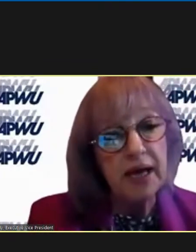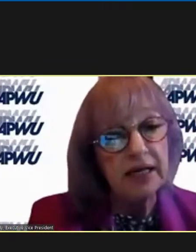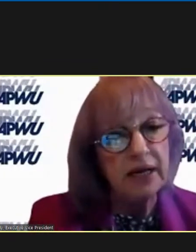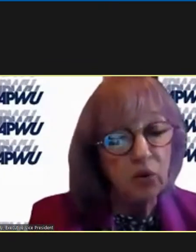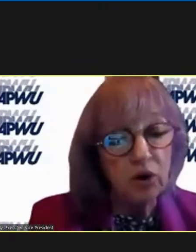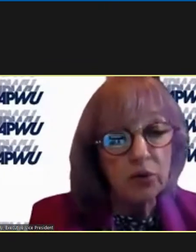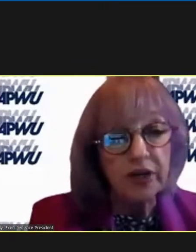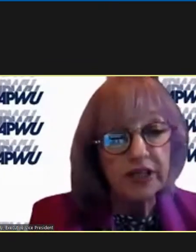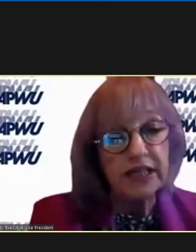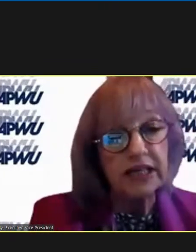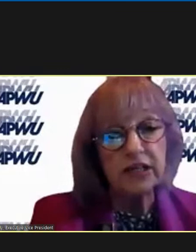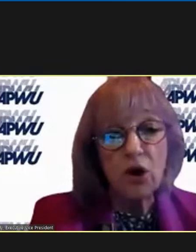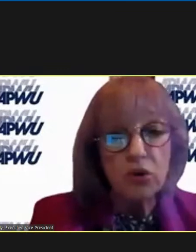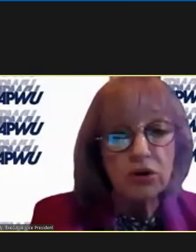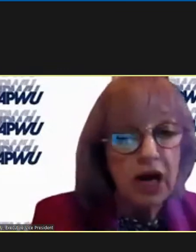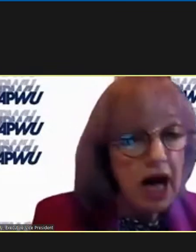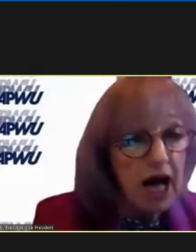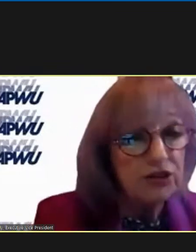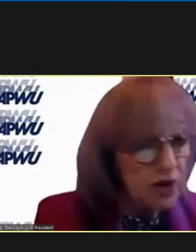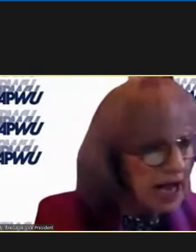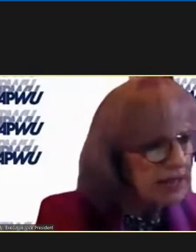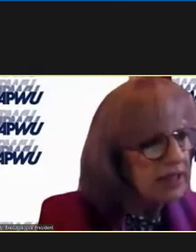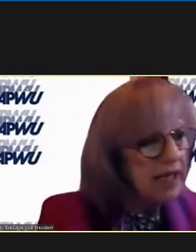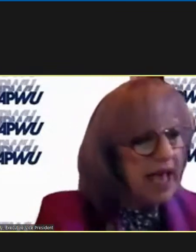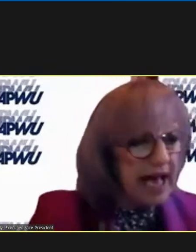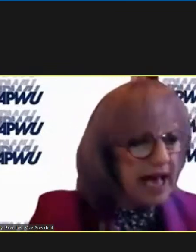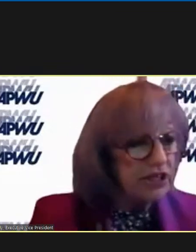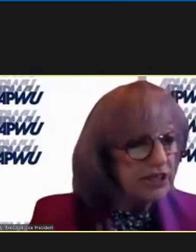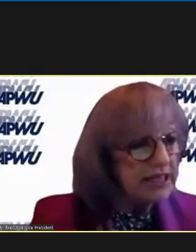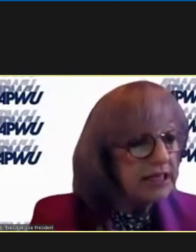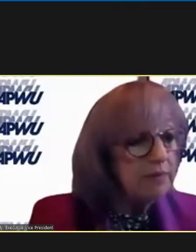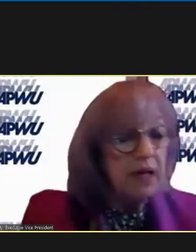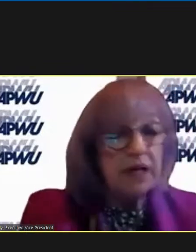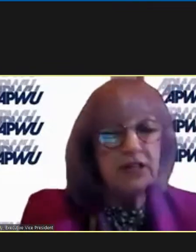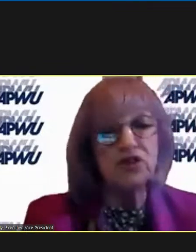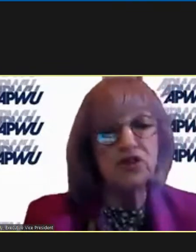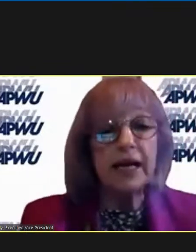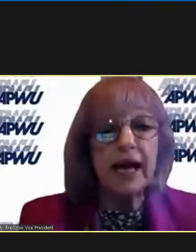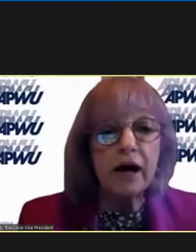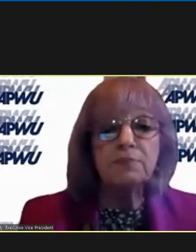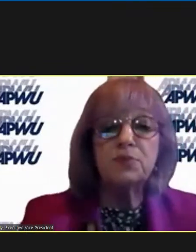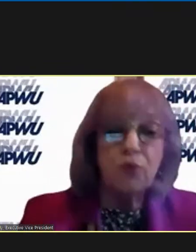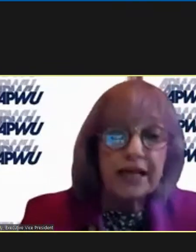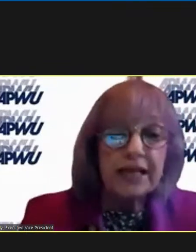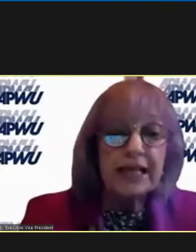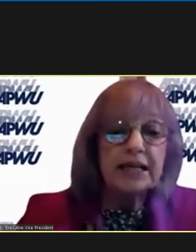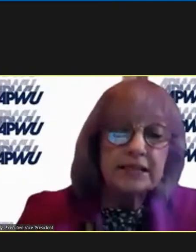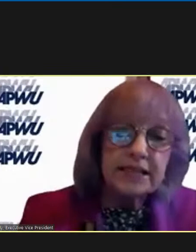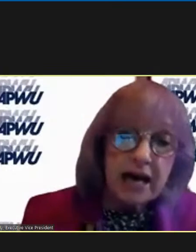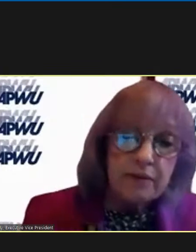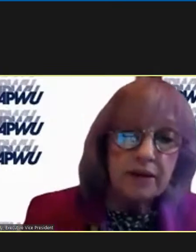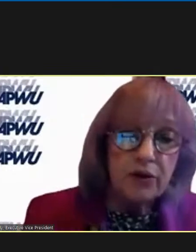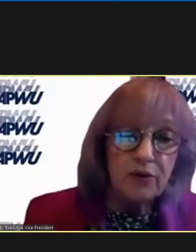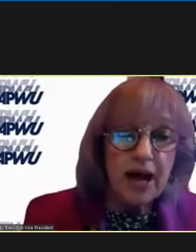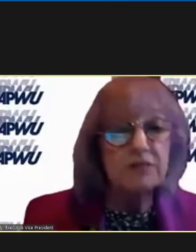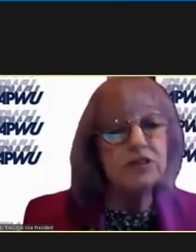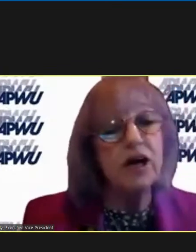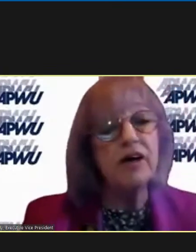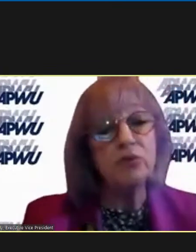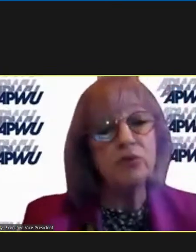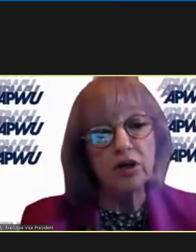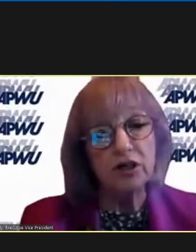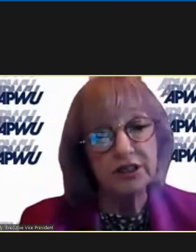sign up and work with the local contract action team to try to help spread that excitement